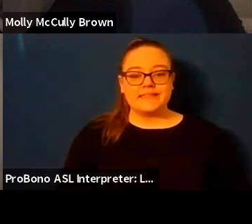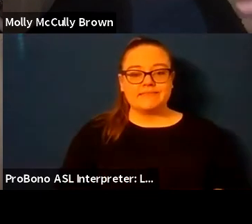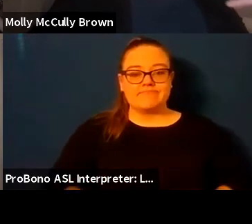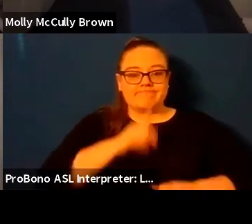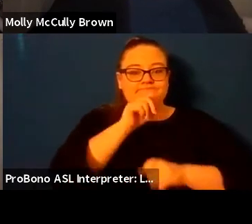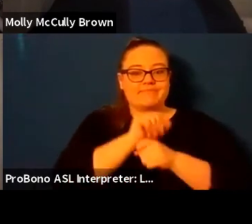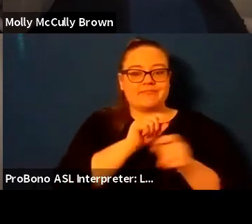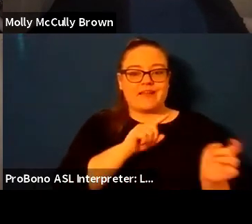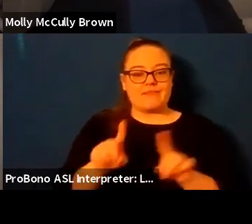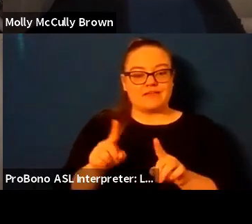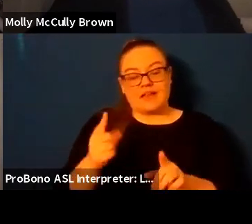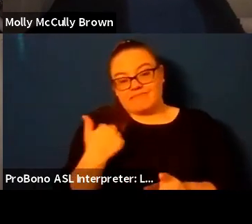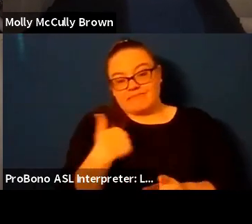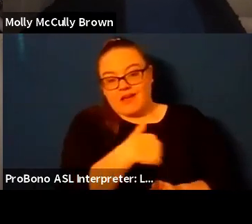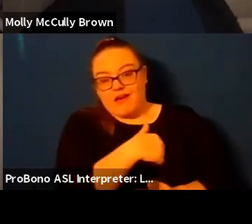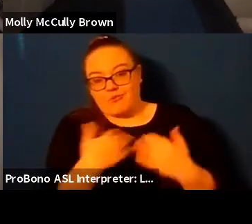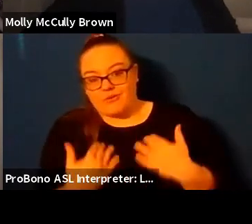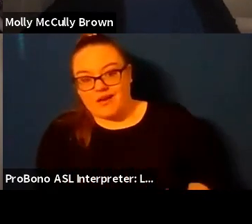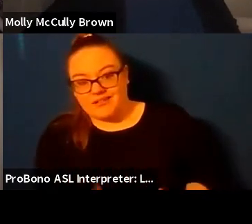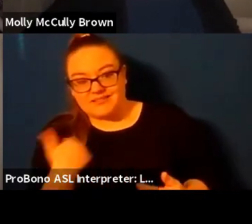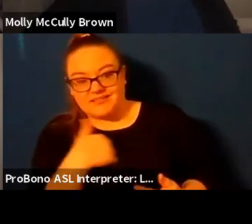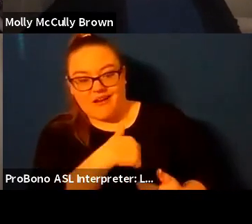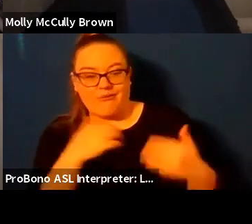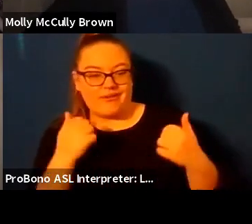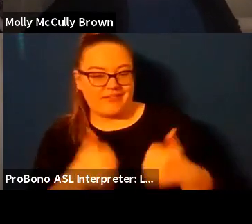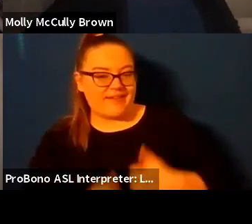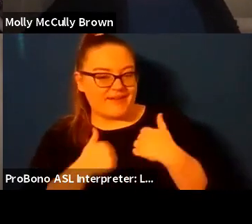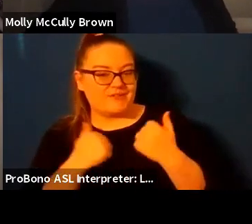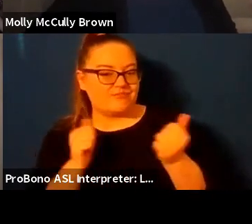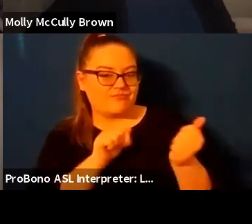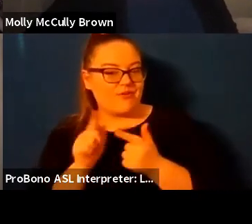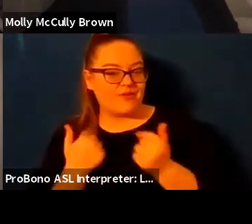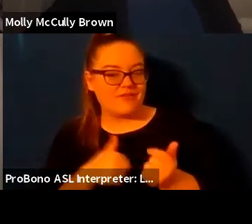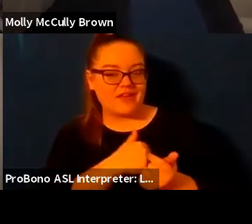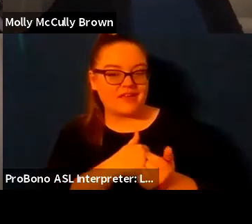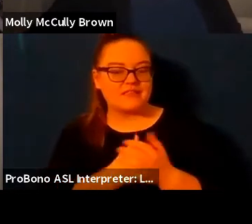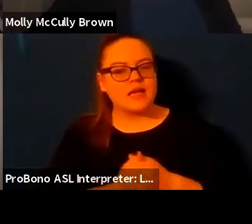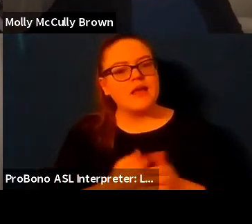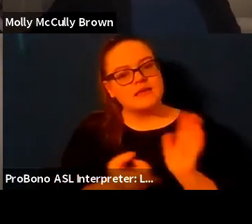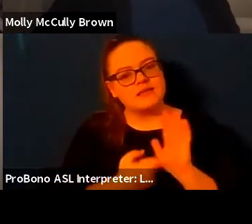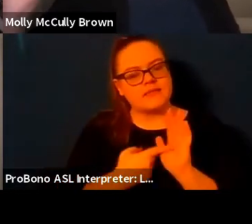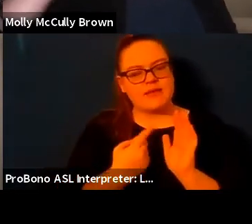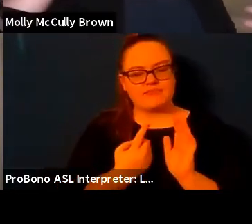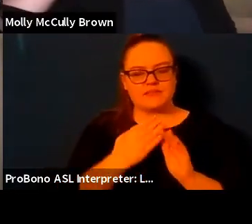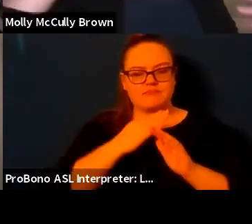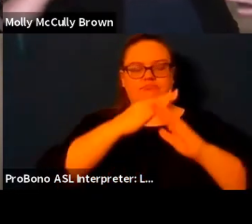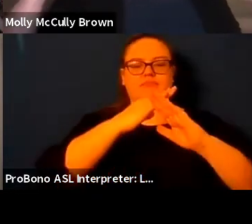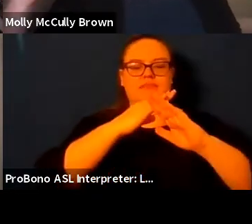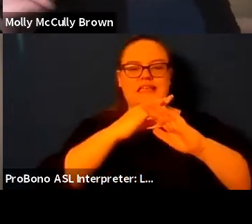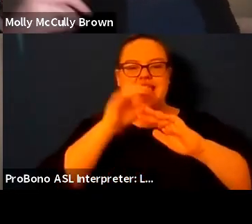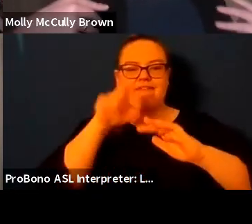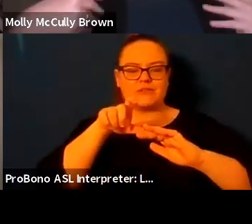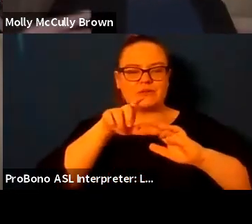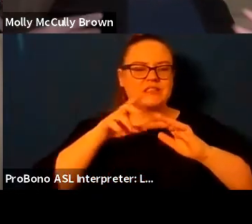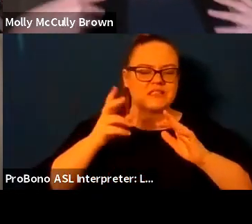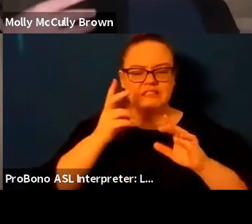presumptuous here and say our body is in our lives um as much as they are sometimes obstacles they are also engines of discovery and engines of